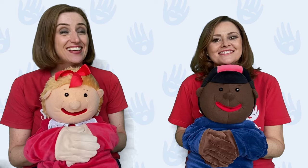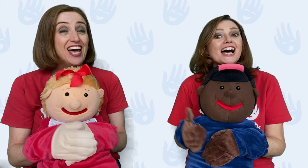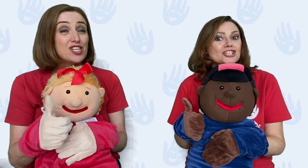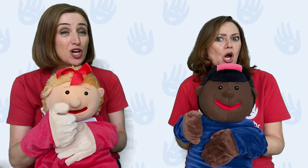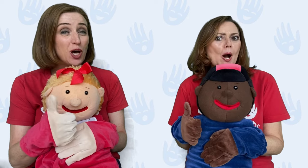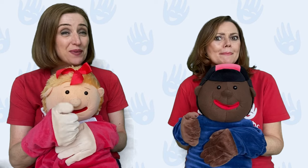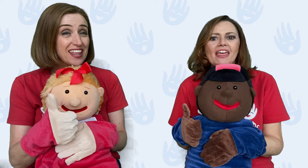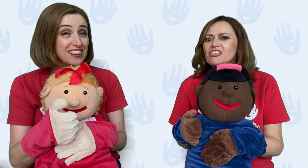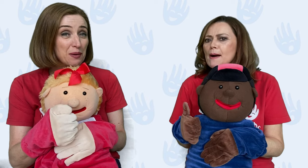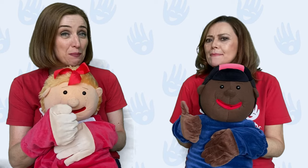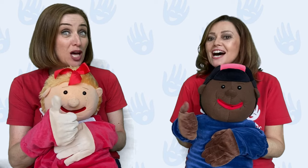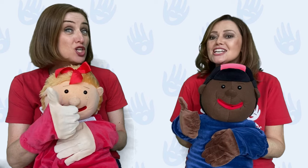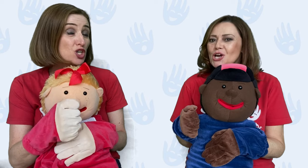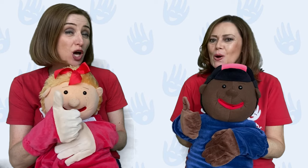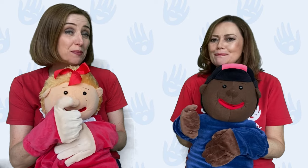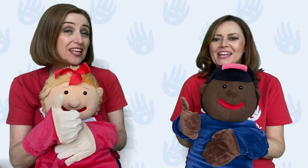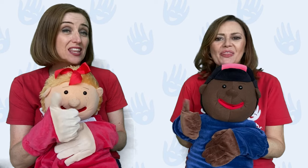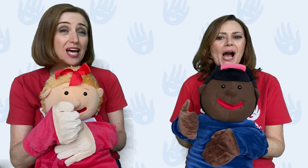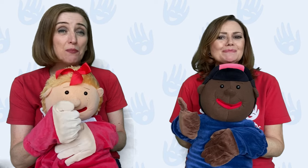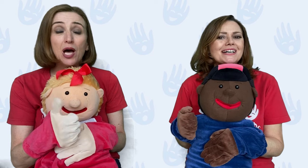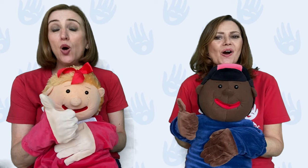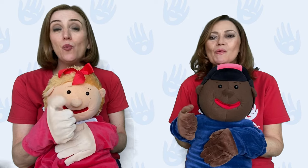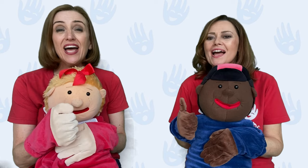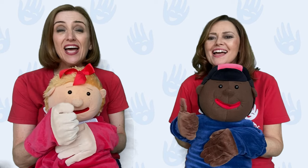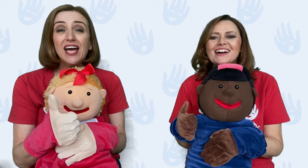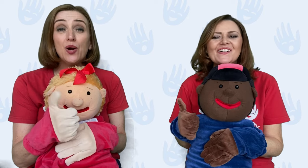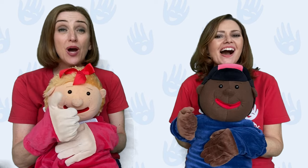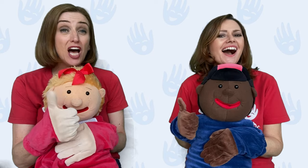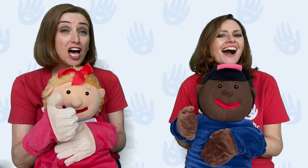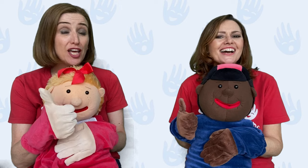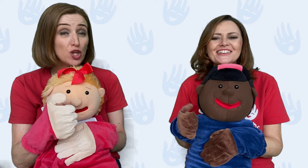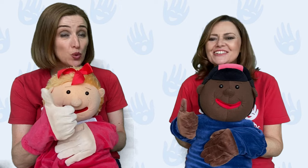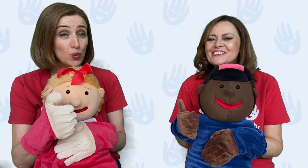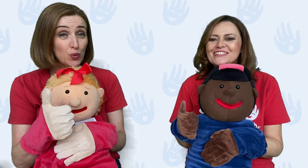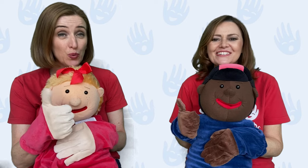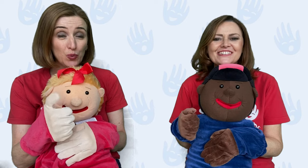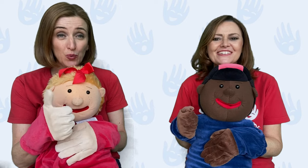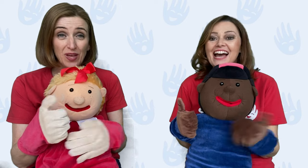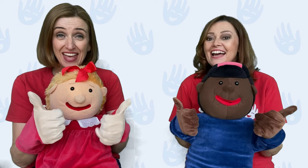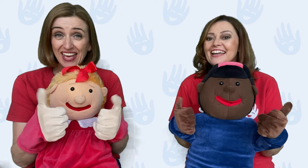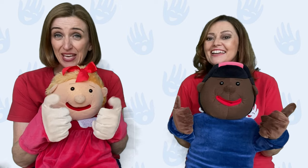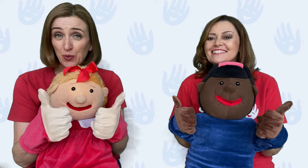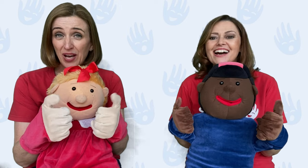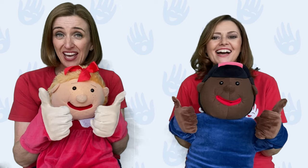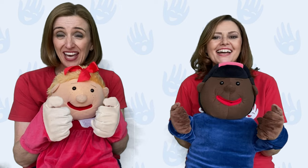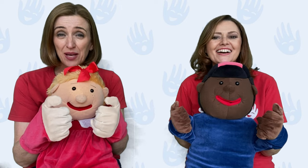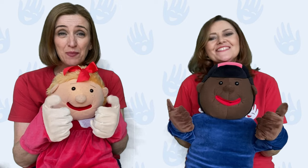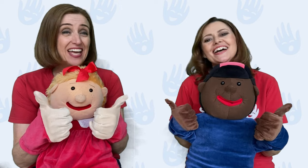Tommy Thumb, Tommy Thumb, where are you? Here I am,